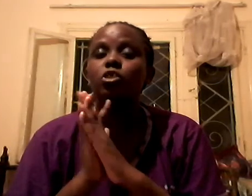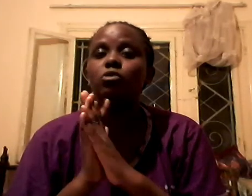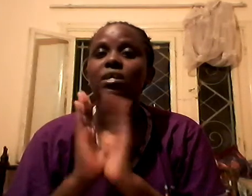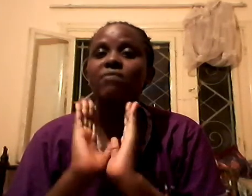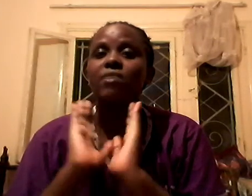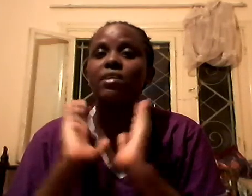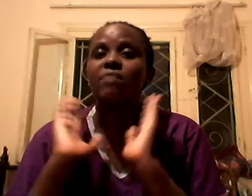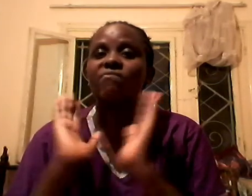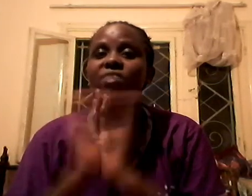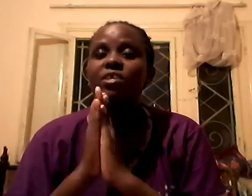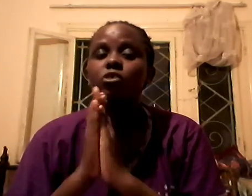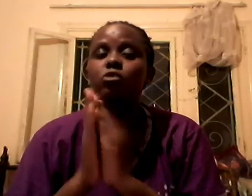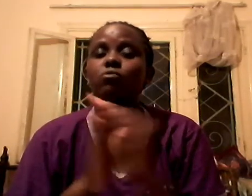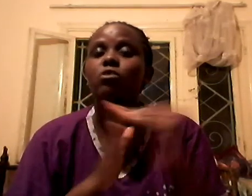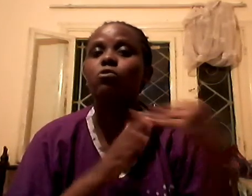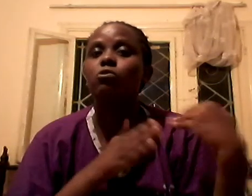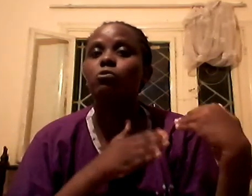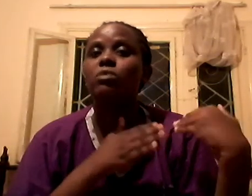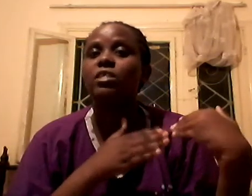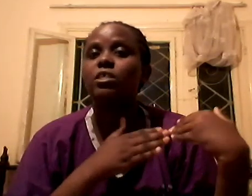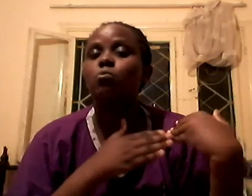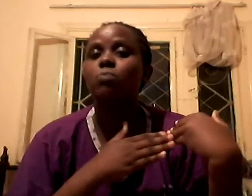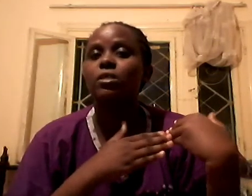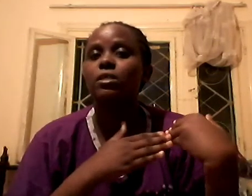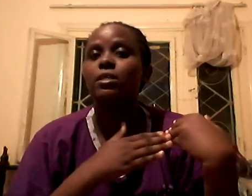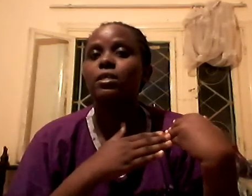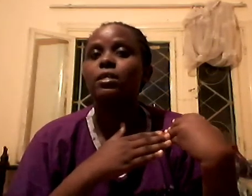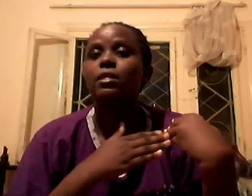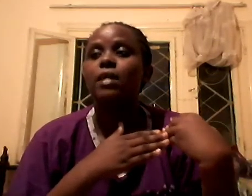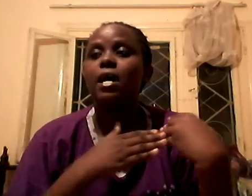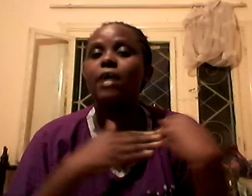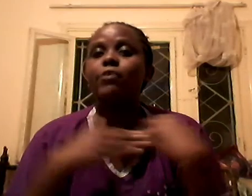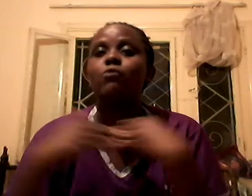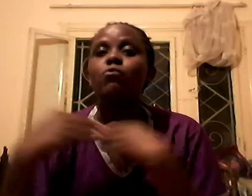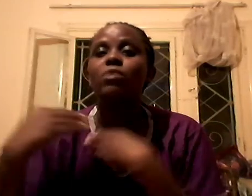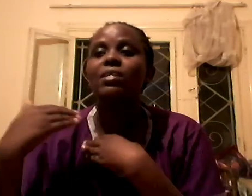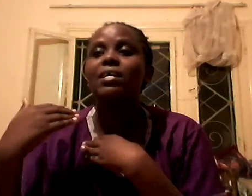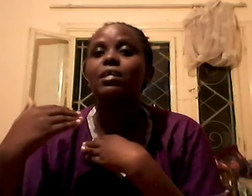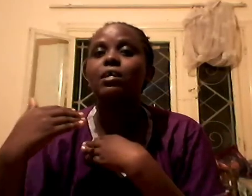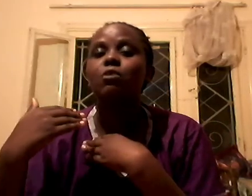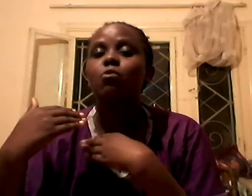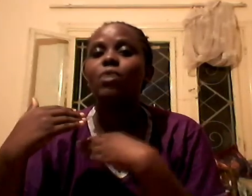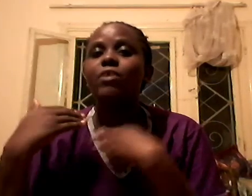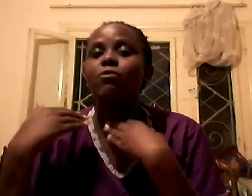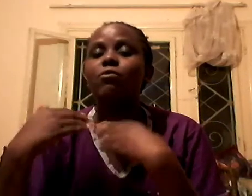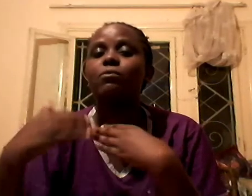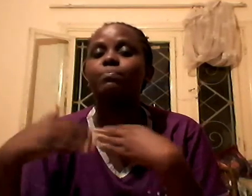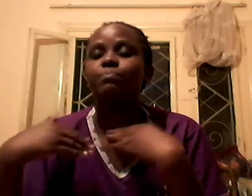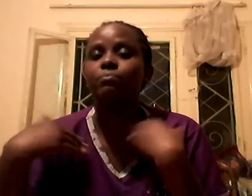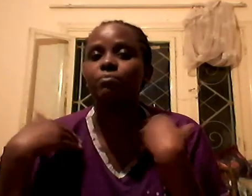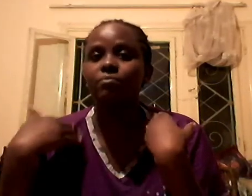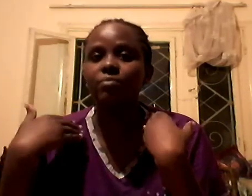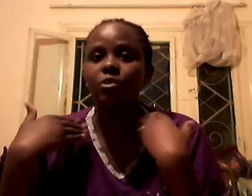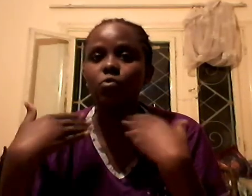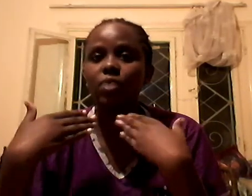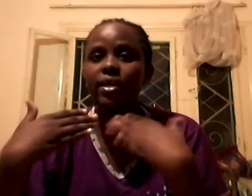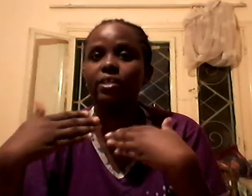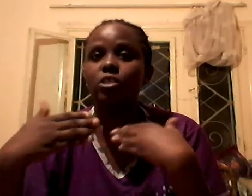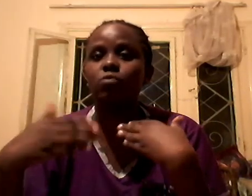and affliction will go to this woman. And you will, when you hear that your